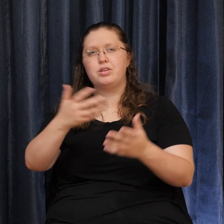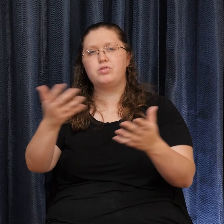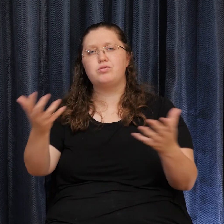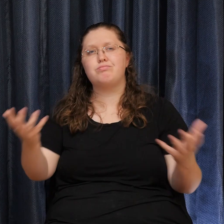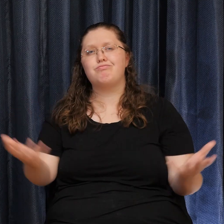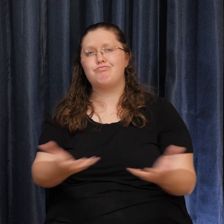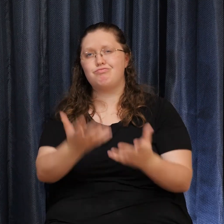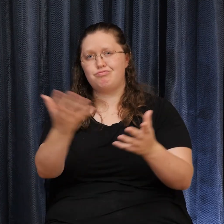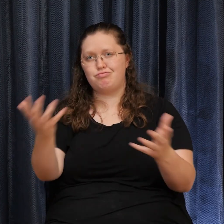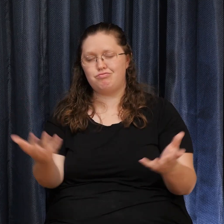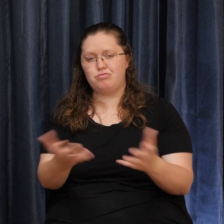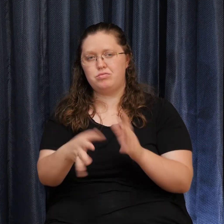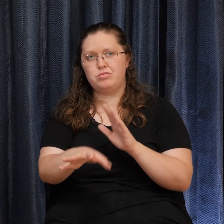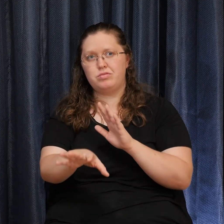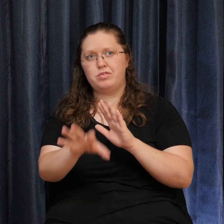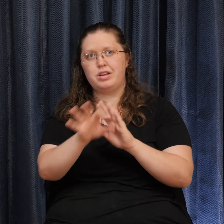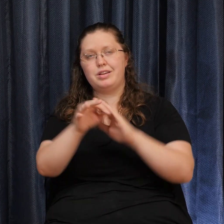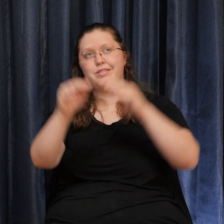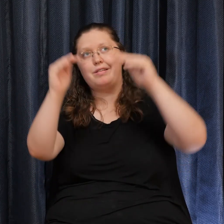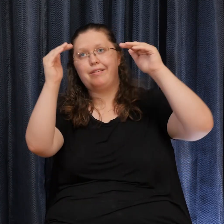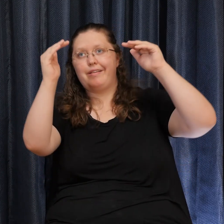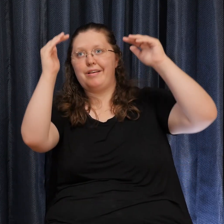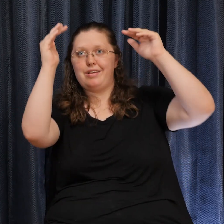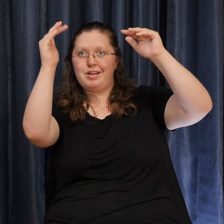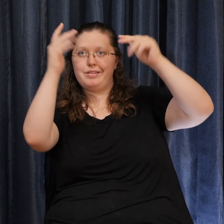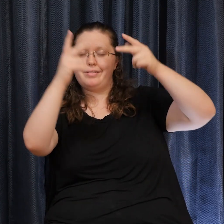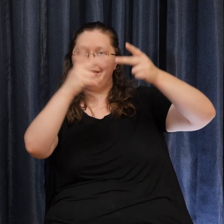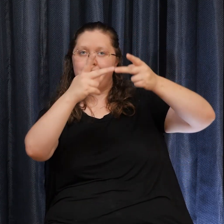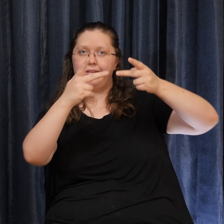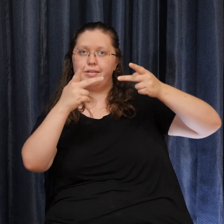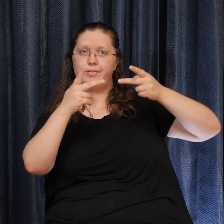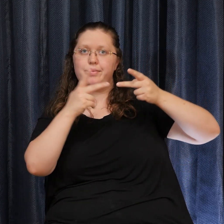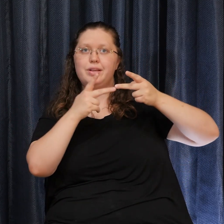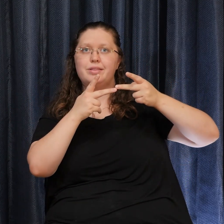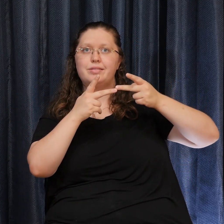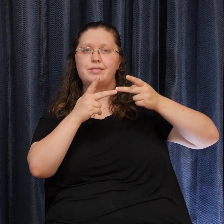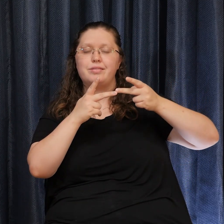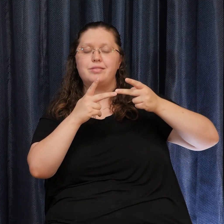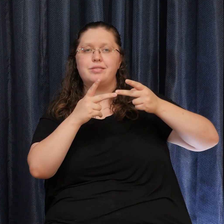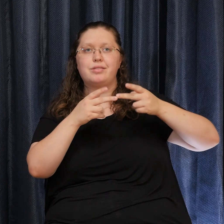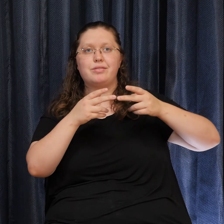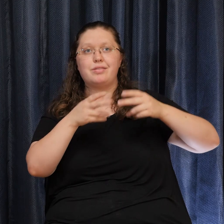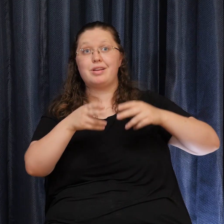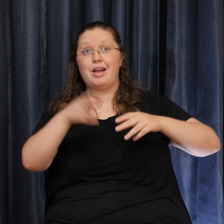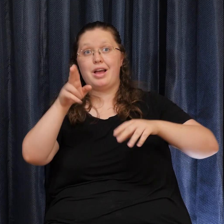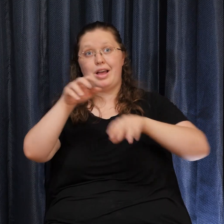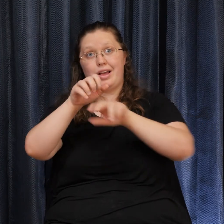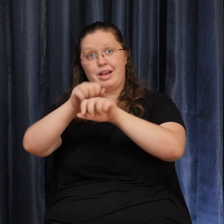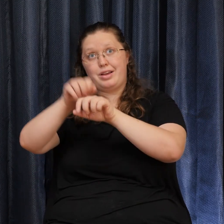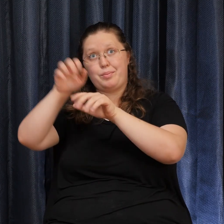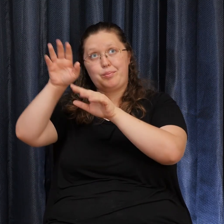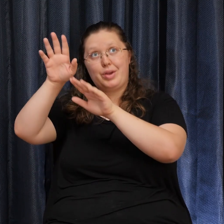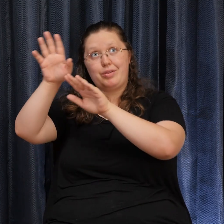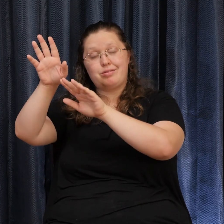A high place On a high mountain Imagine that on this place